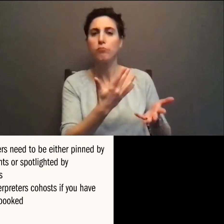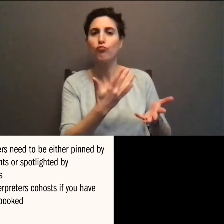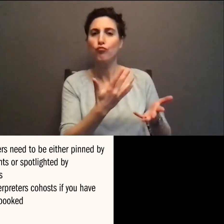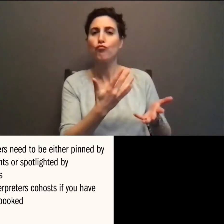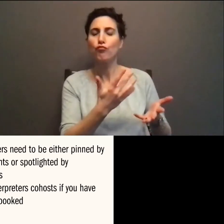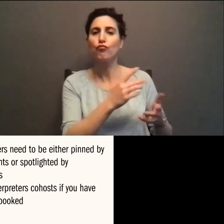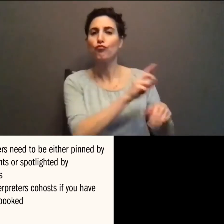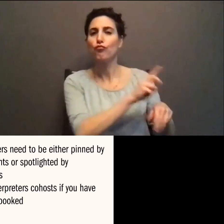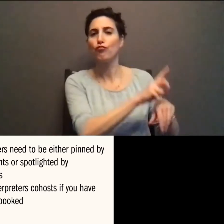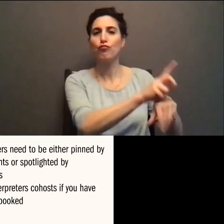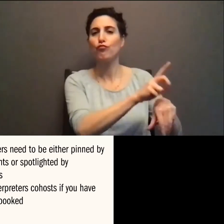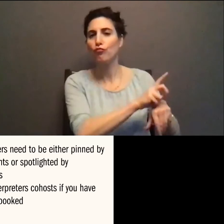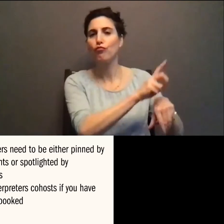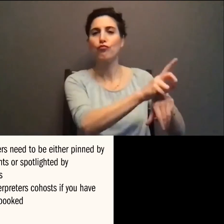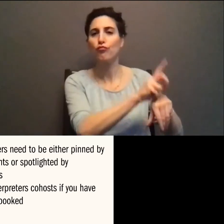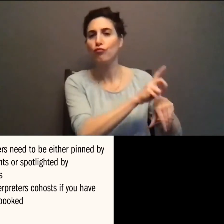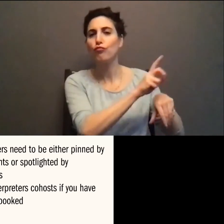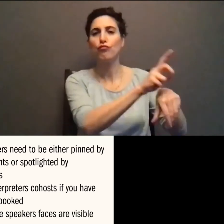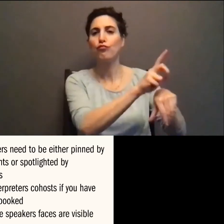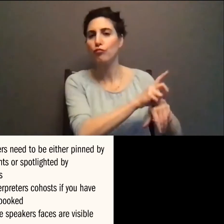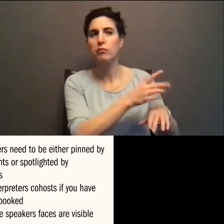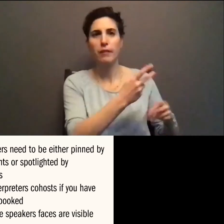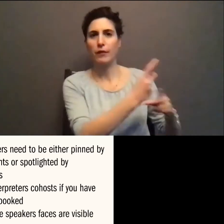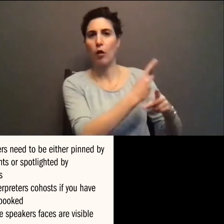something off of your plate too, not to have to worry about.